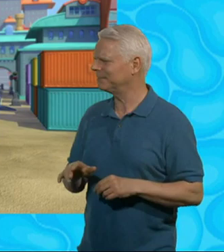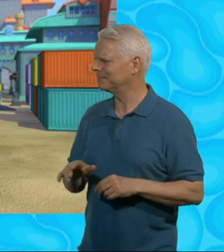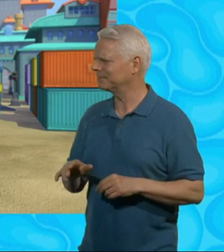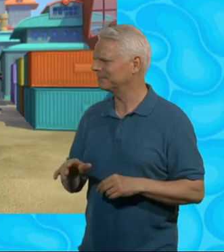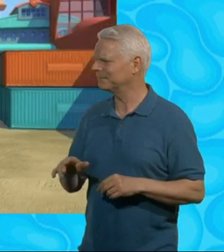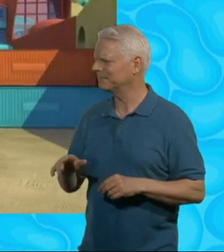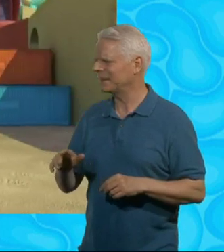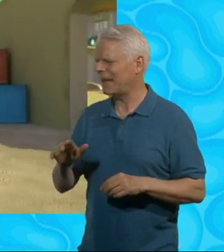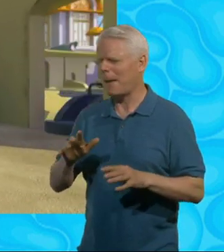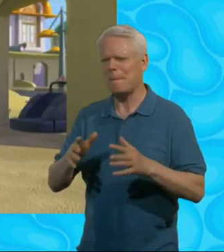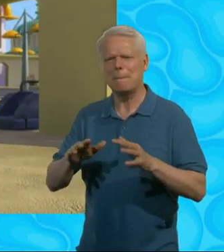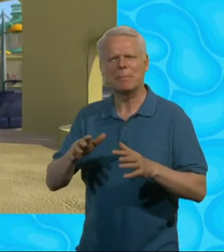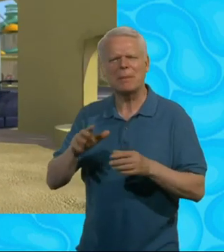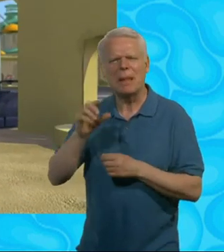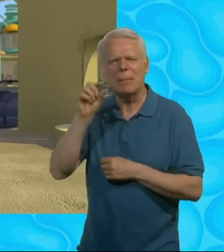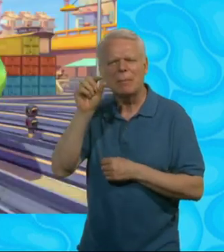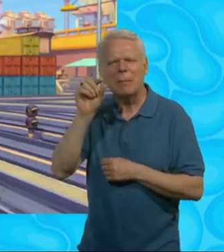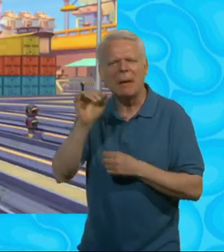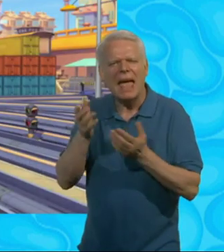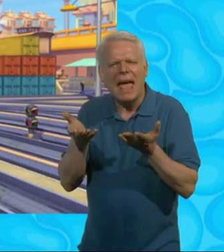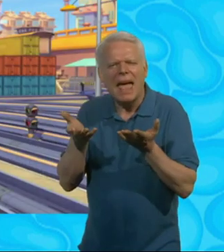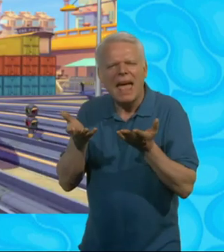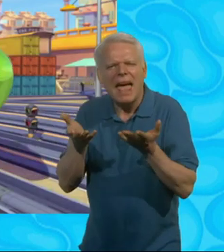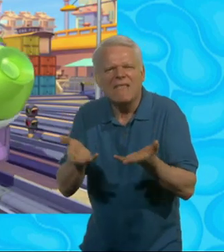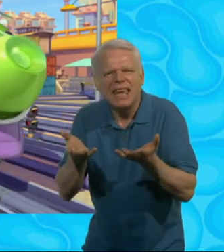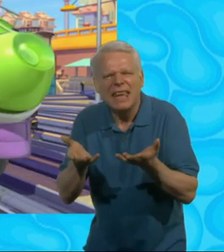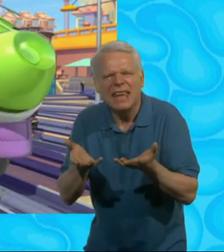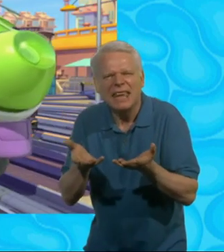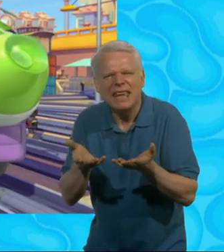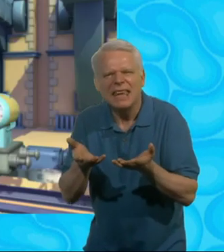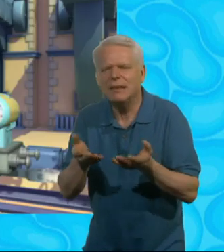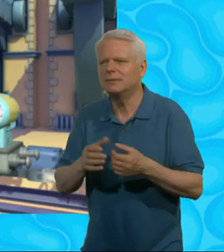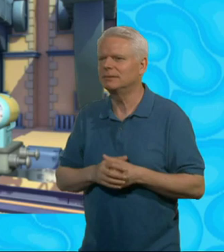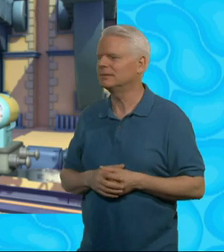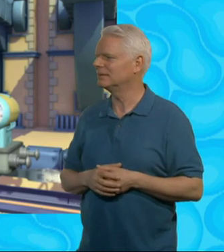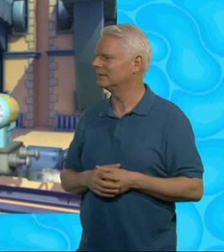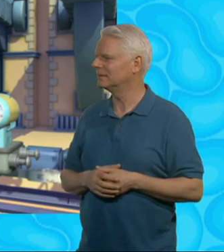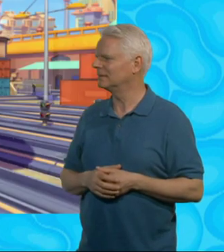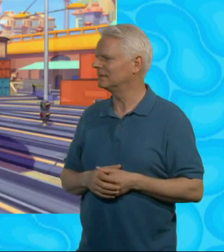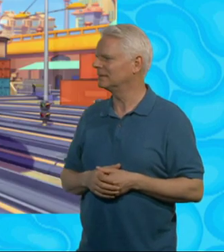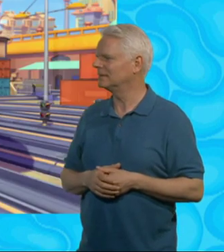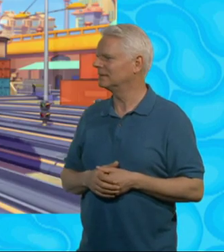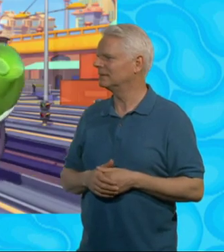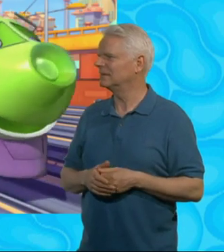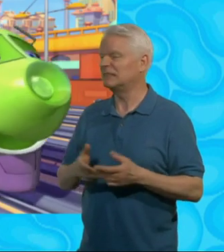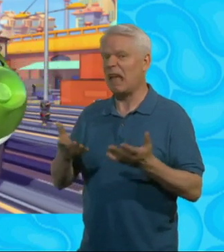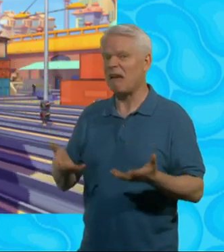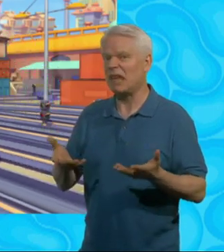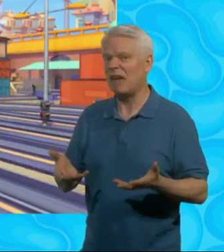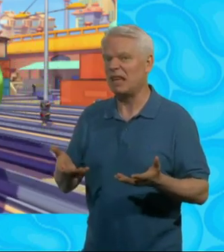Actually, I think it's a little heavier. Heavier? Are you sure, Brewster? Psst! Brewster! Try again!